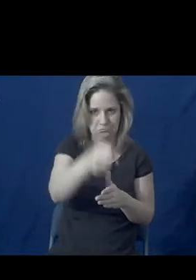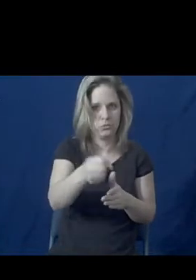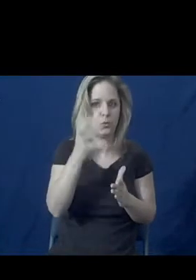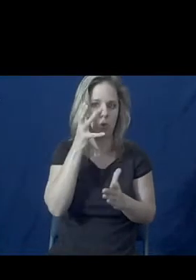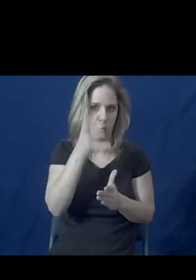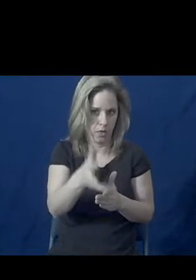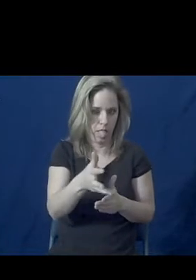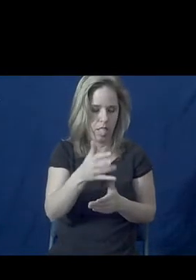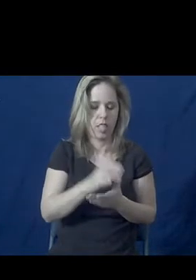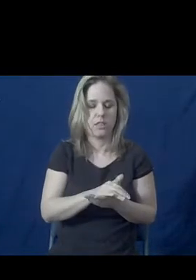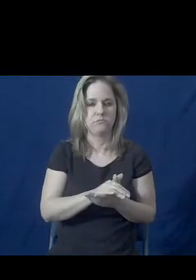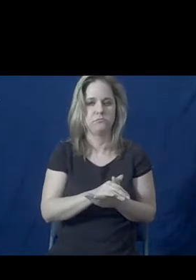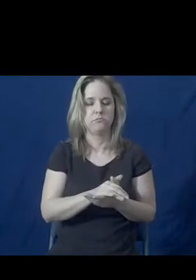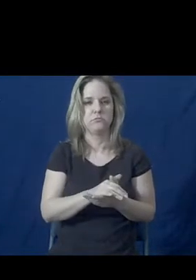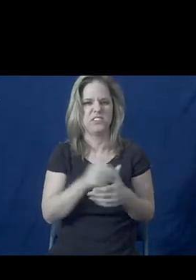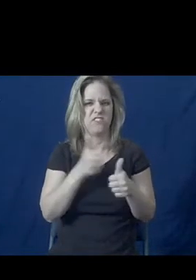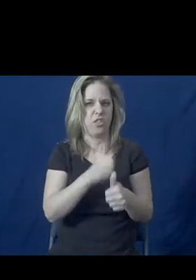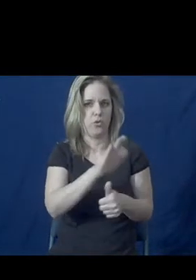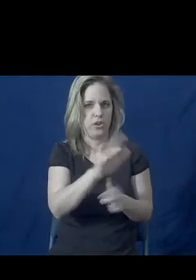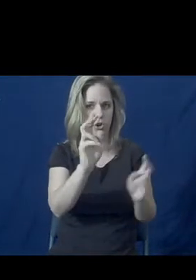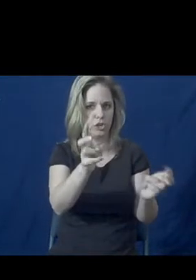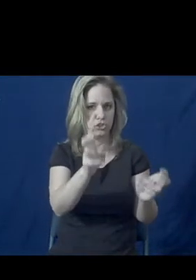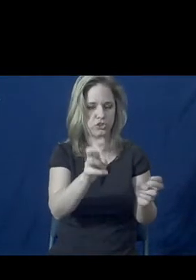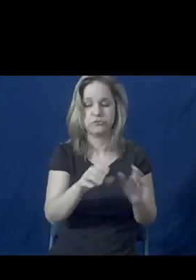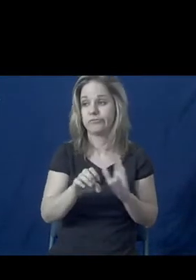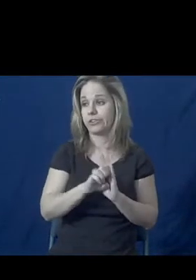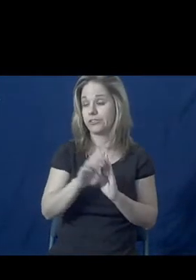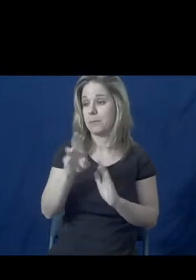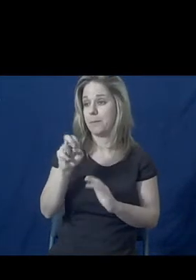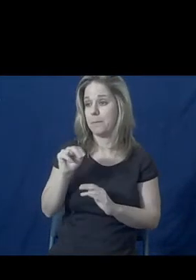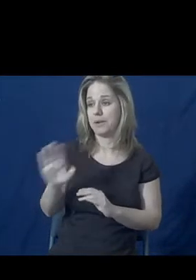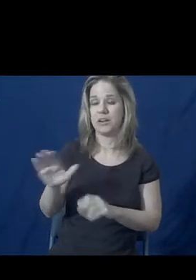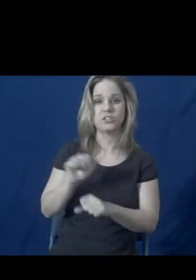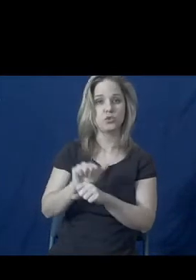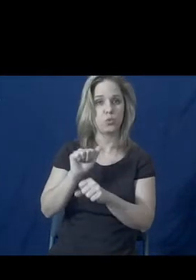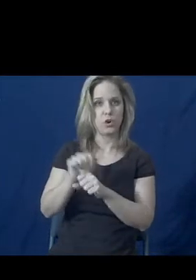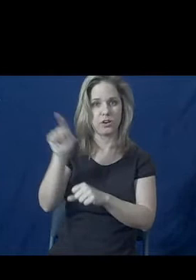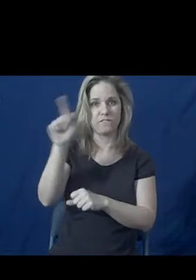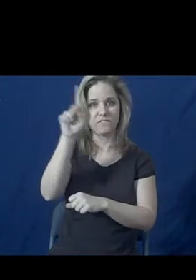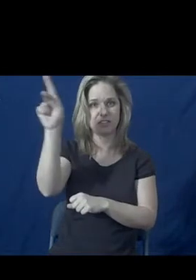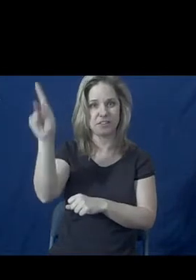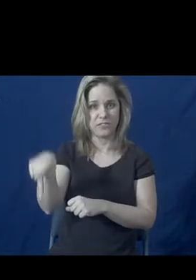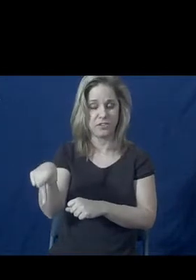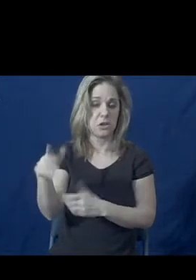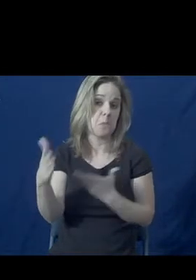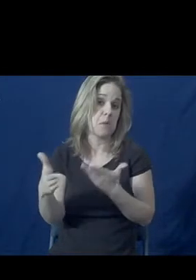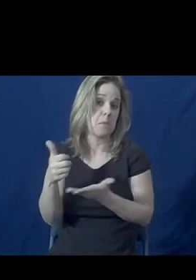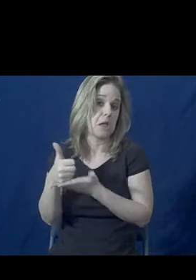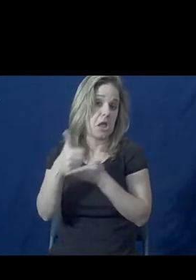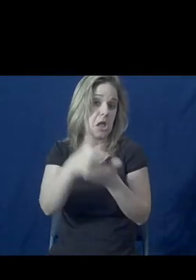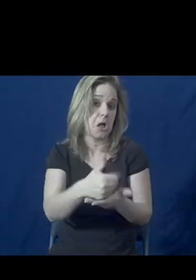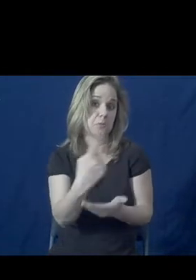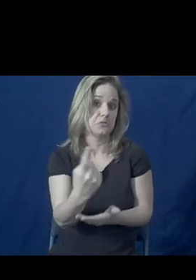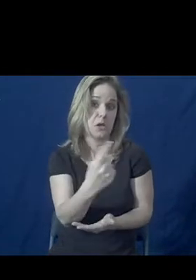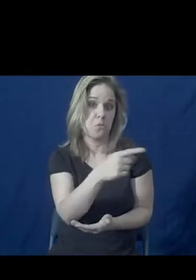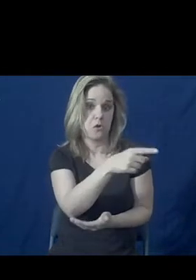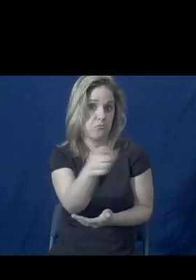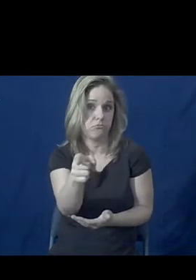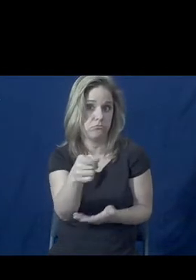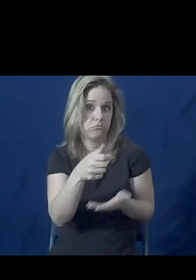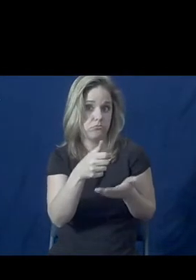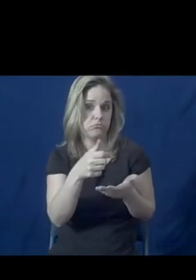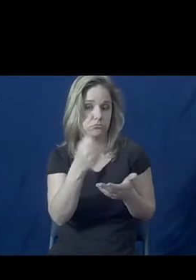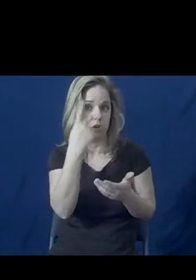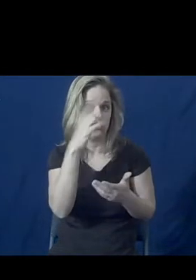to their specific issue. For instance, the work that Ben does in Philadelphia, that might be helpful to people in